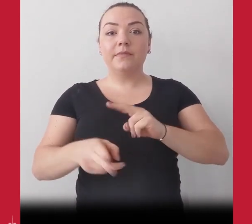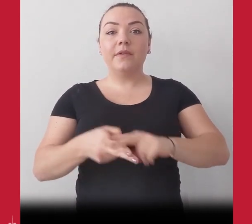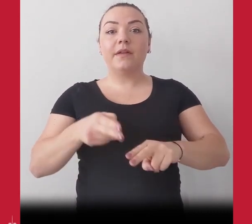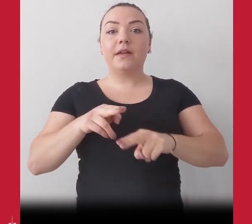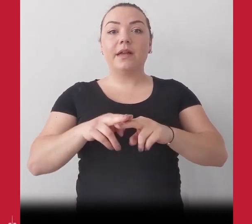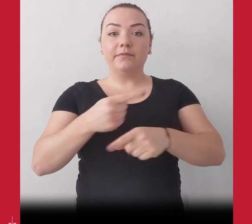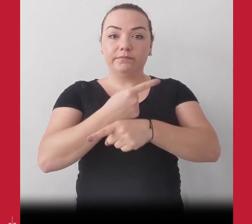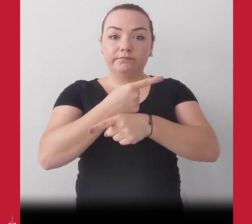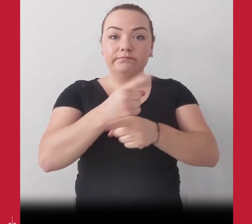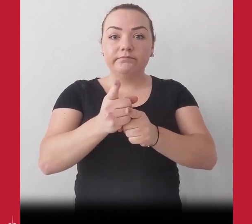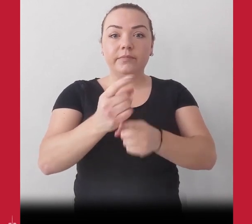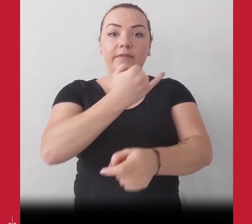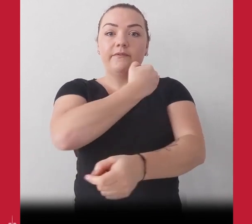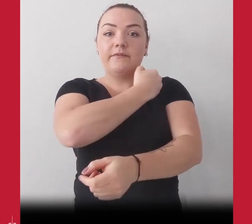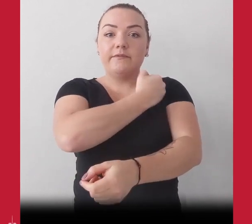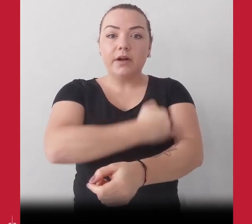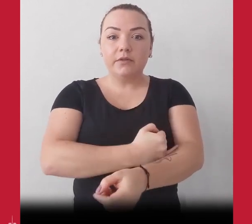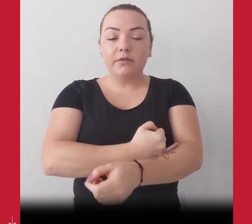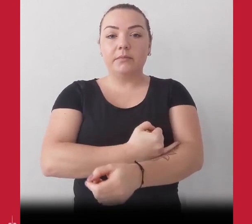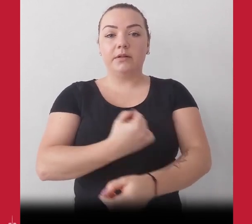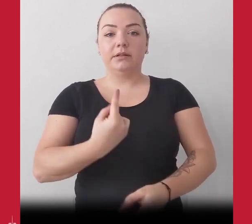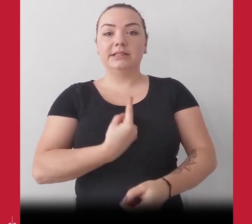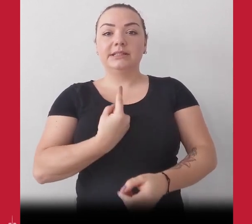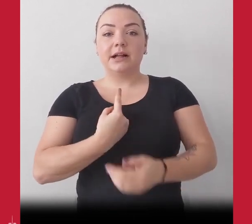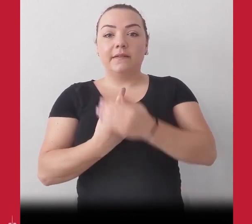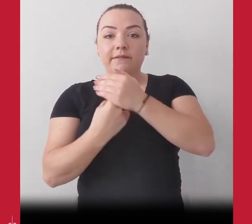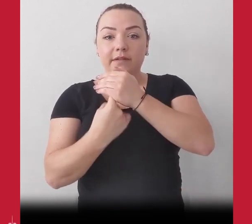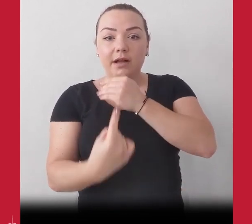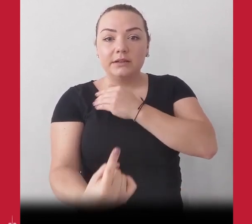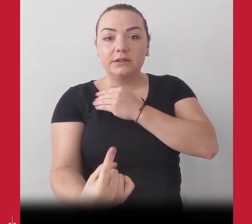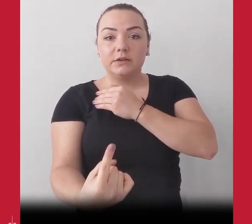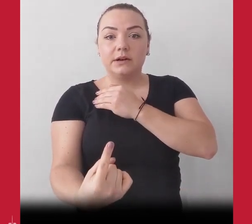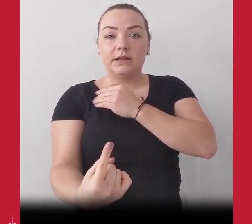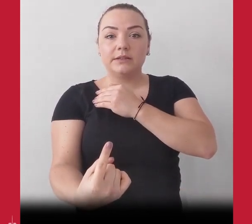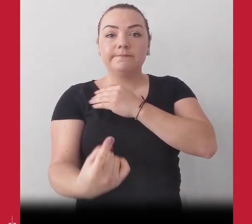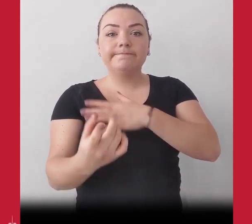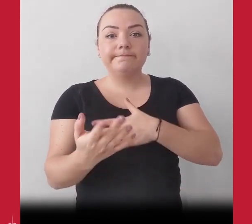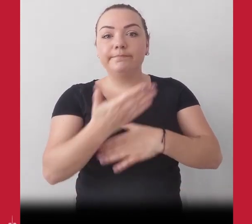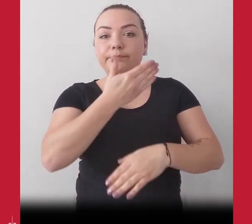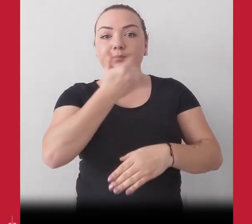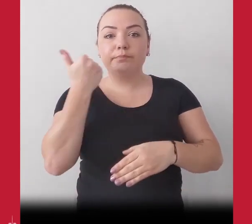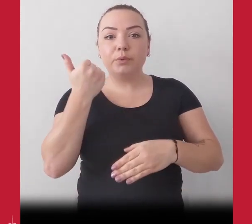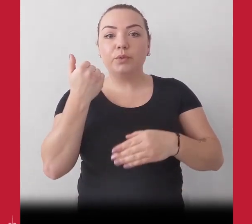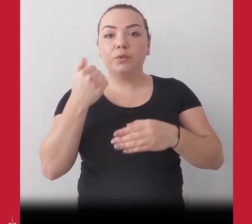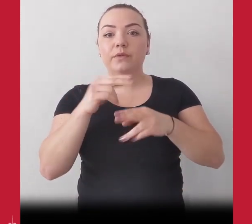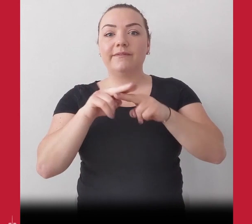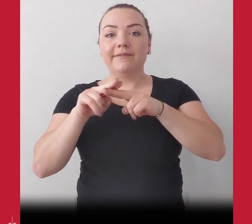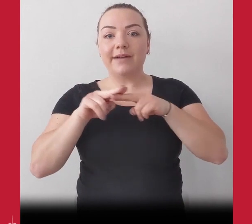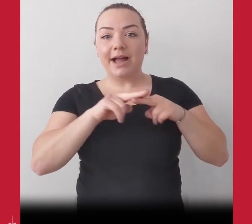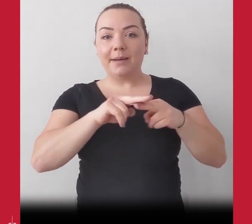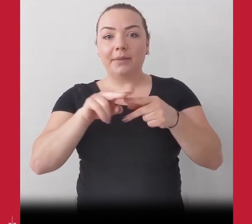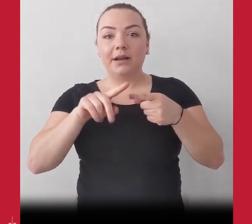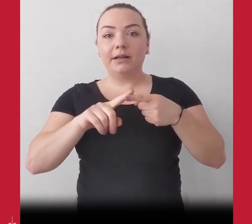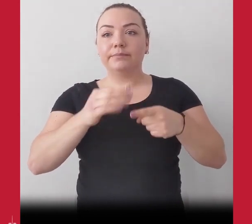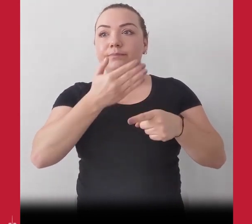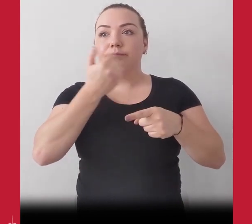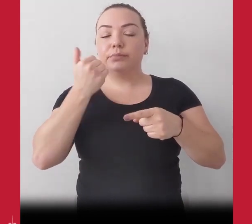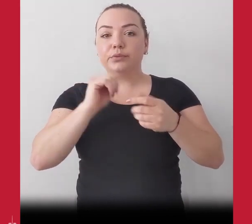If you need help because you are vulnerable and self-isolating and have not got a family member, friend